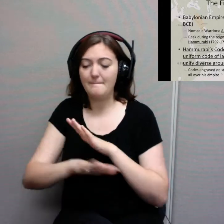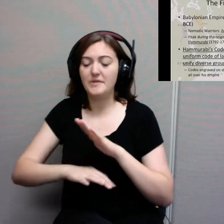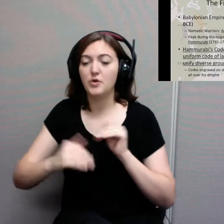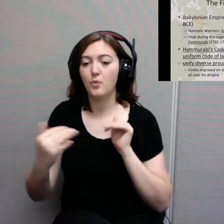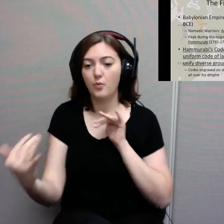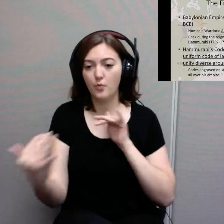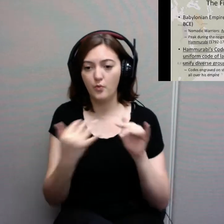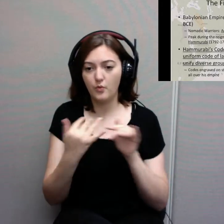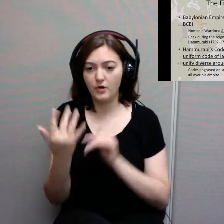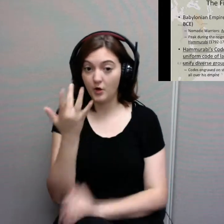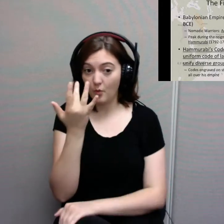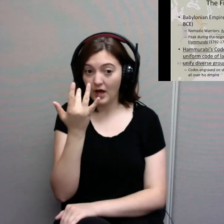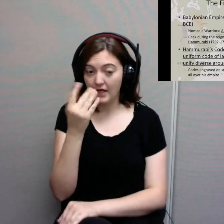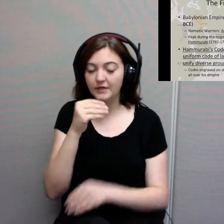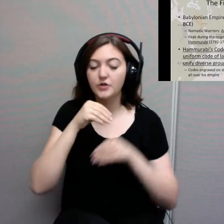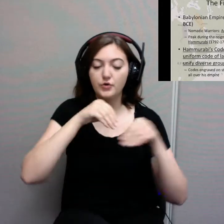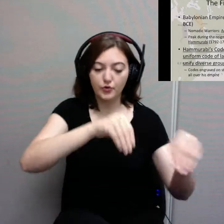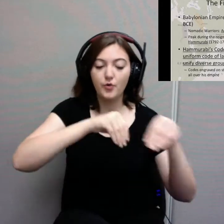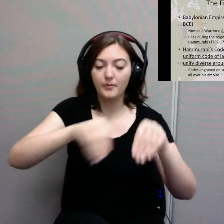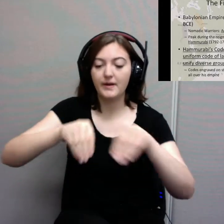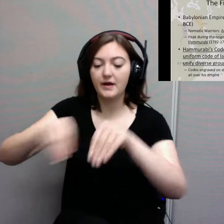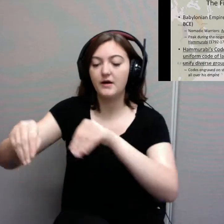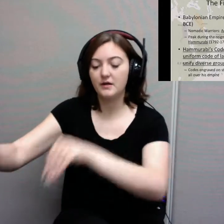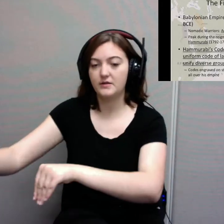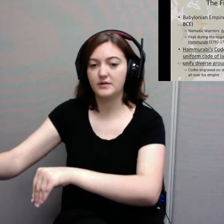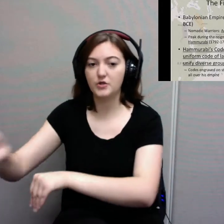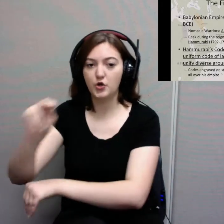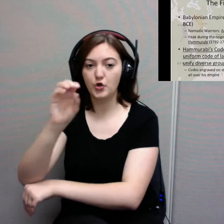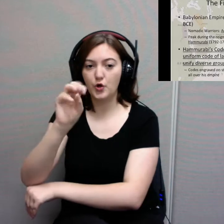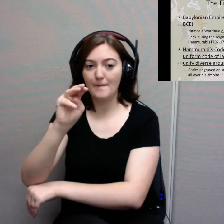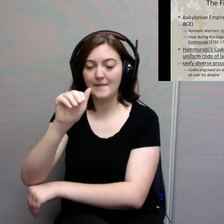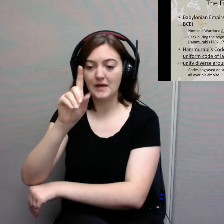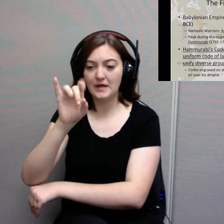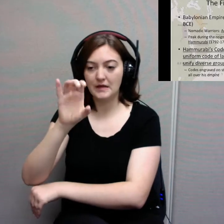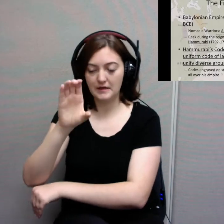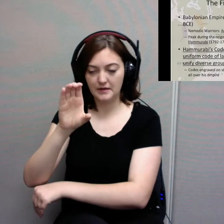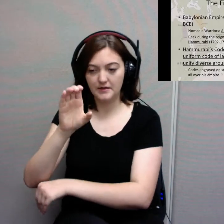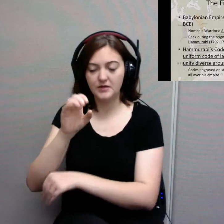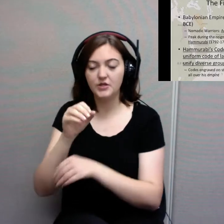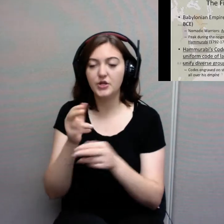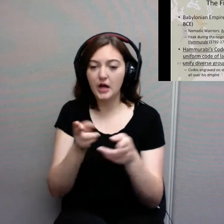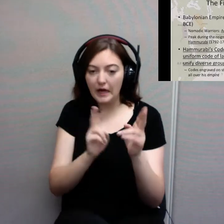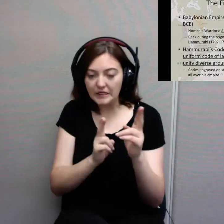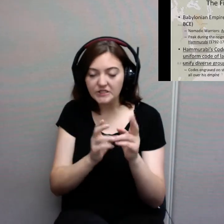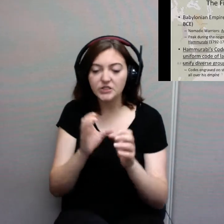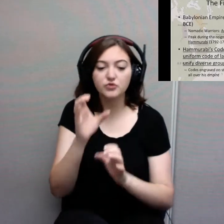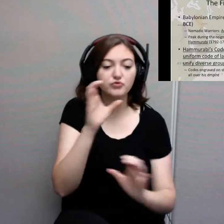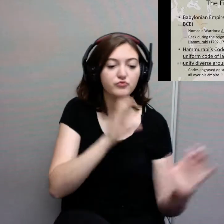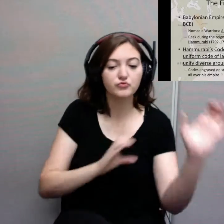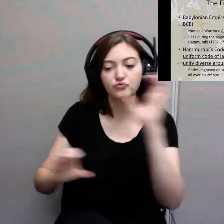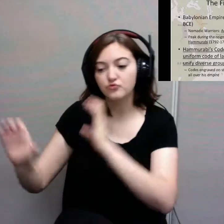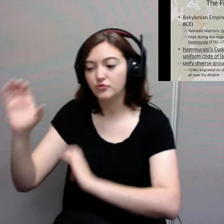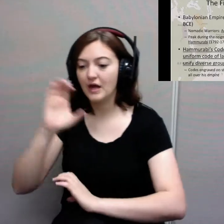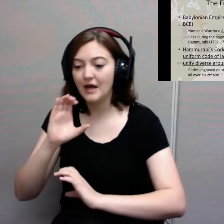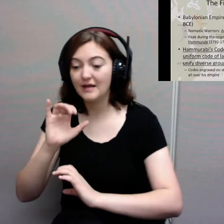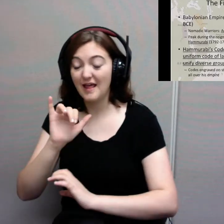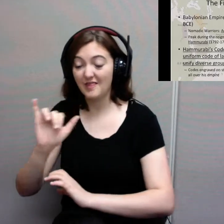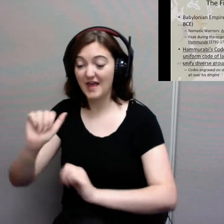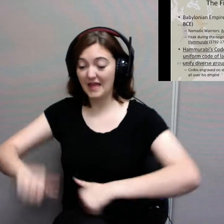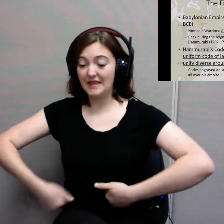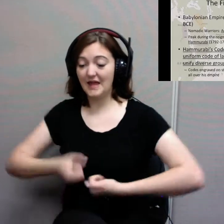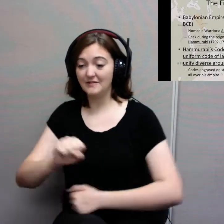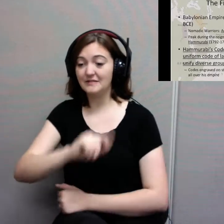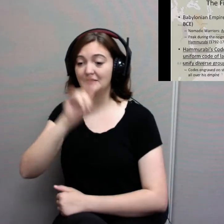hunting. They are constantly tracking. And when you live in a lifestyle like that, you naturally become a good warrior. And the